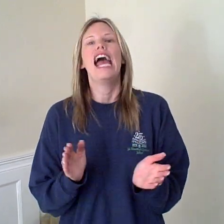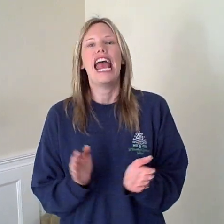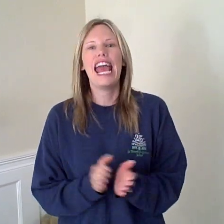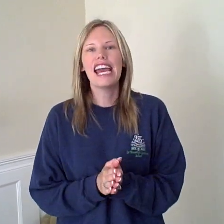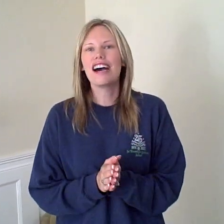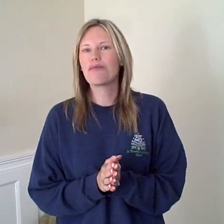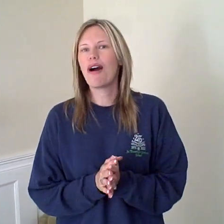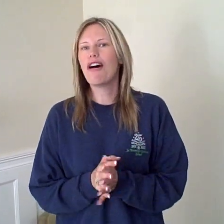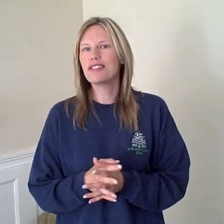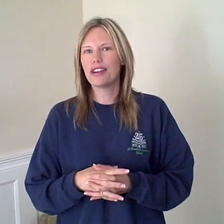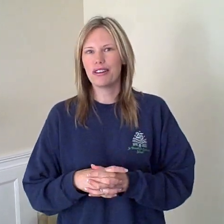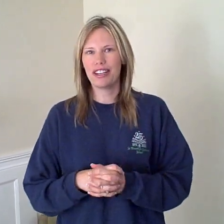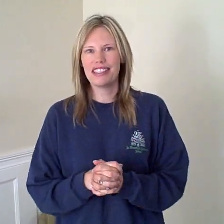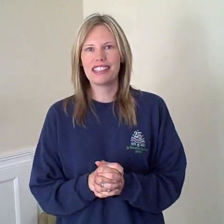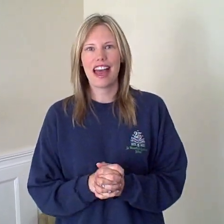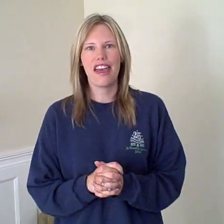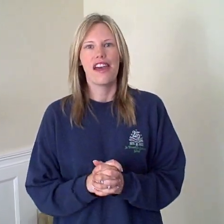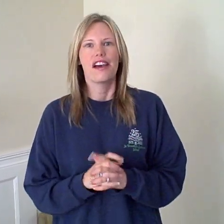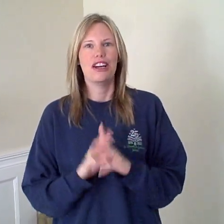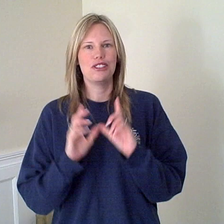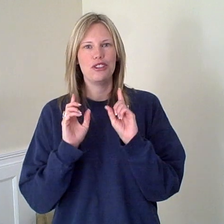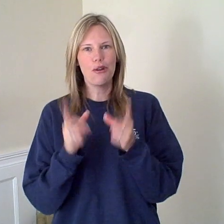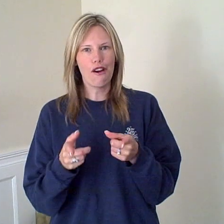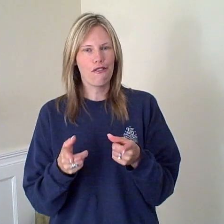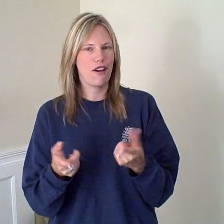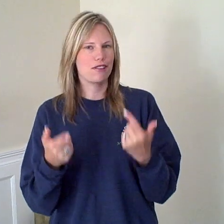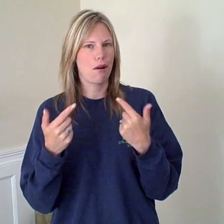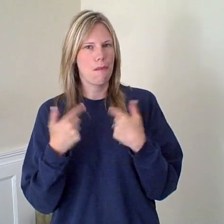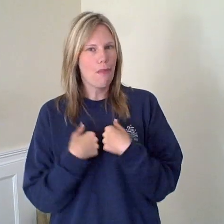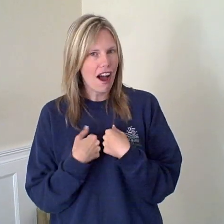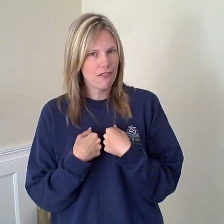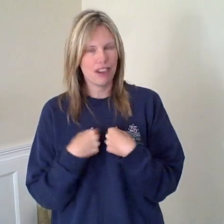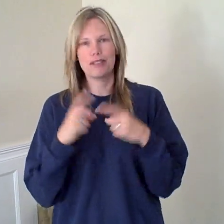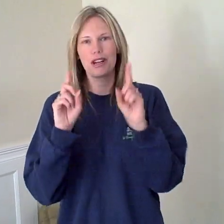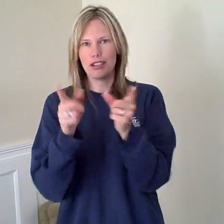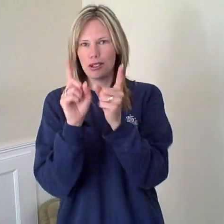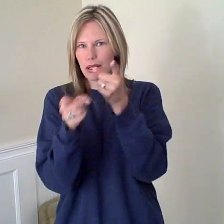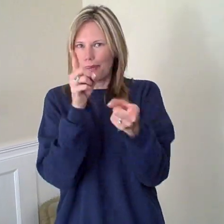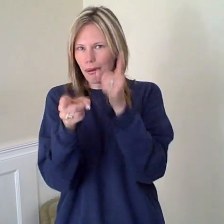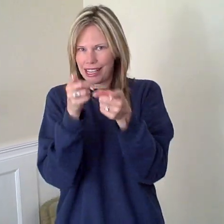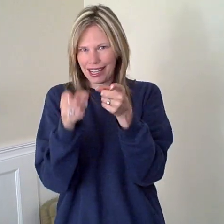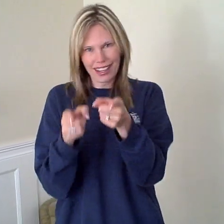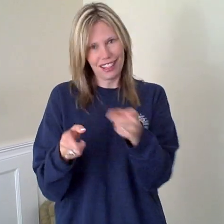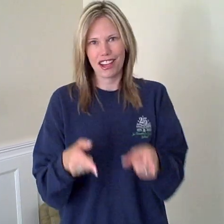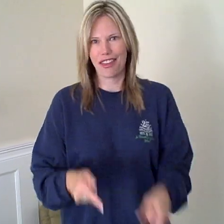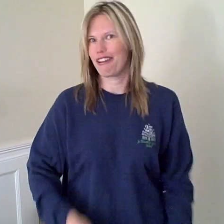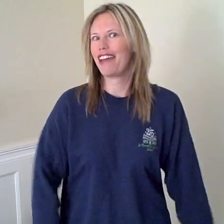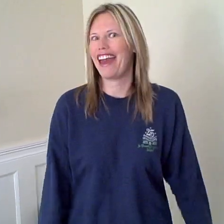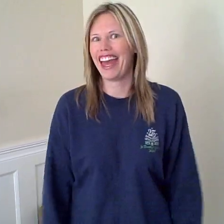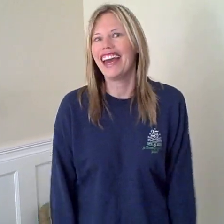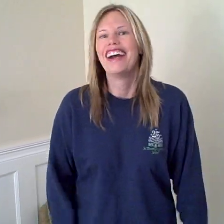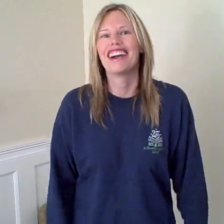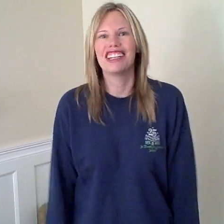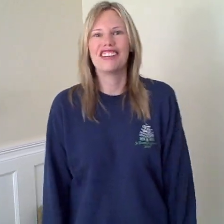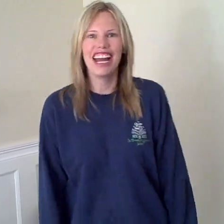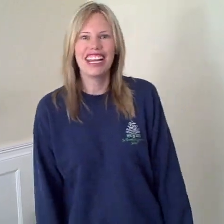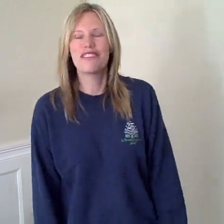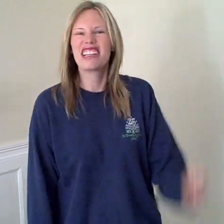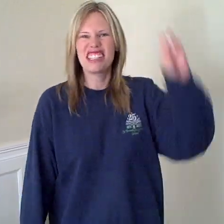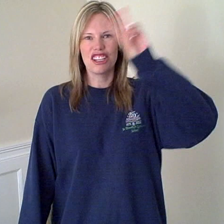And we're also going to say, because your friends are my friends. So we're going to do some pointing at each other, okay? Are you ready? We're going to sing it